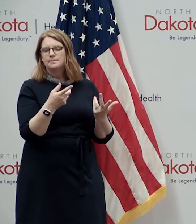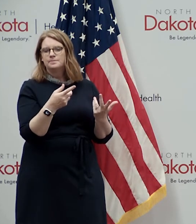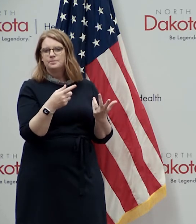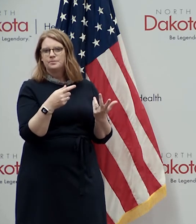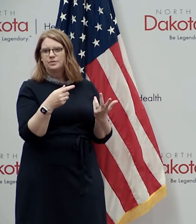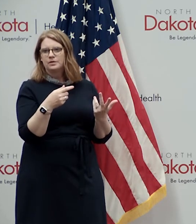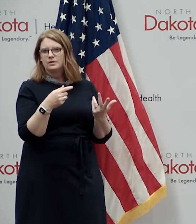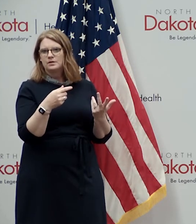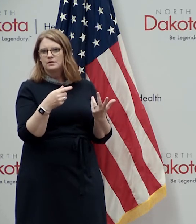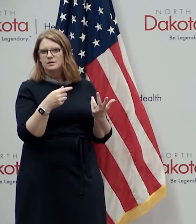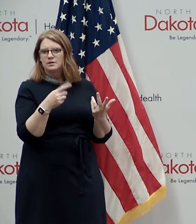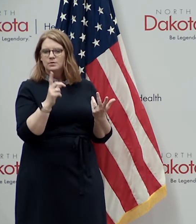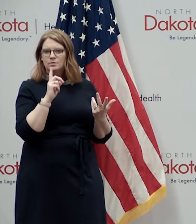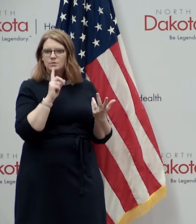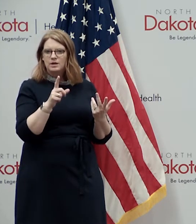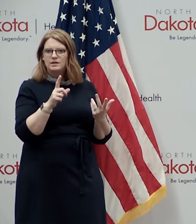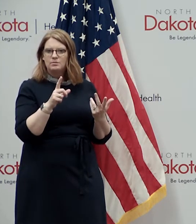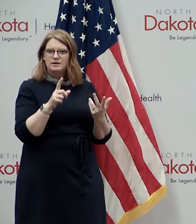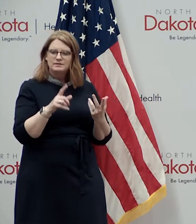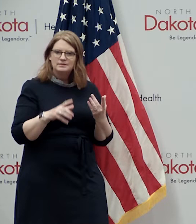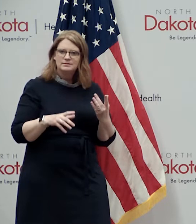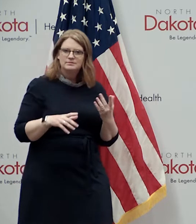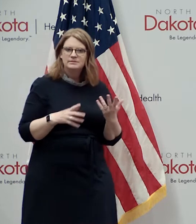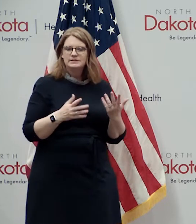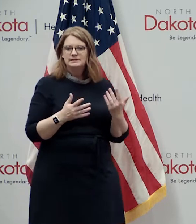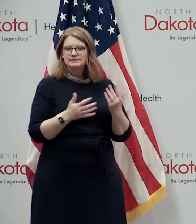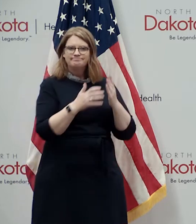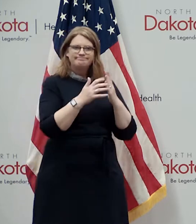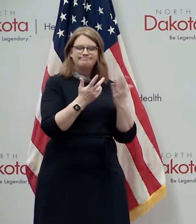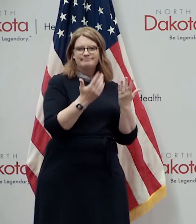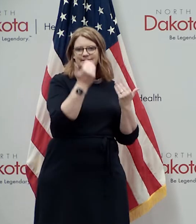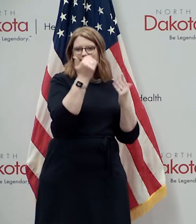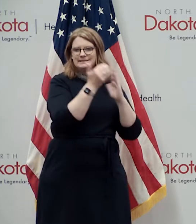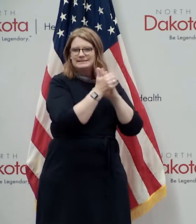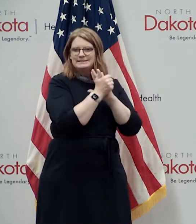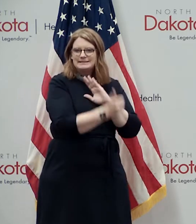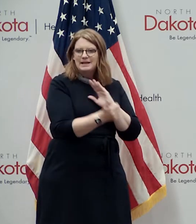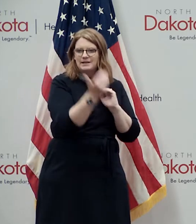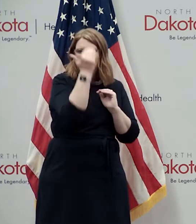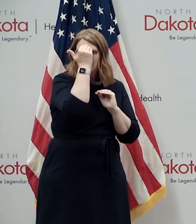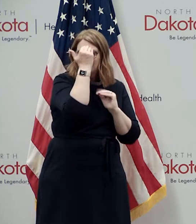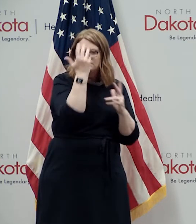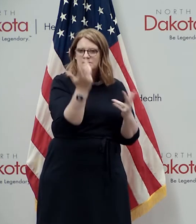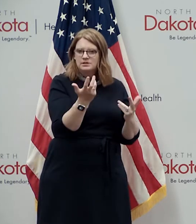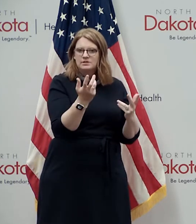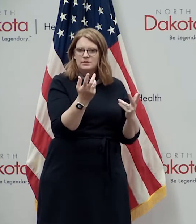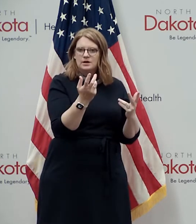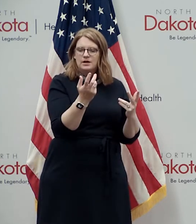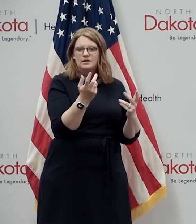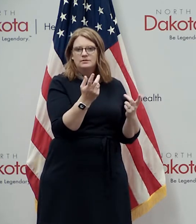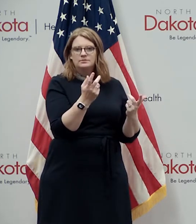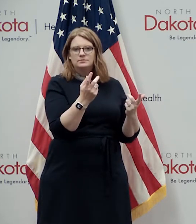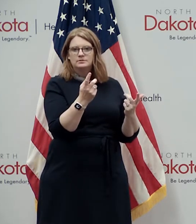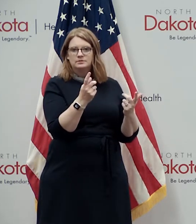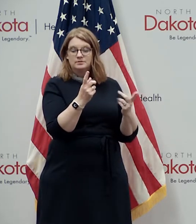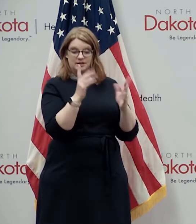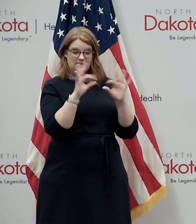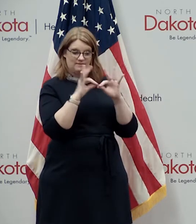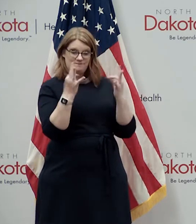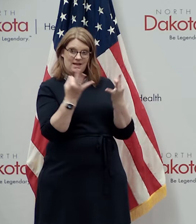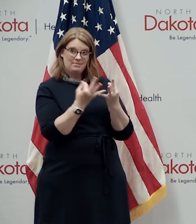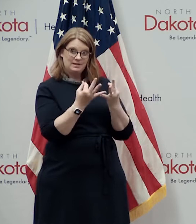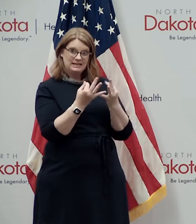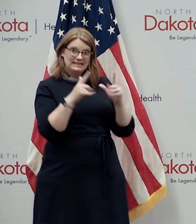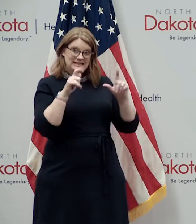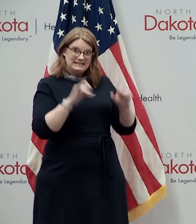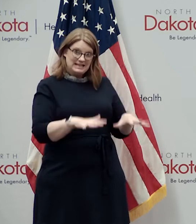build build skill and knowledge is how to uh to avoid the gates would be to have family members